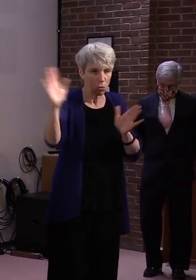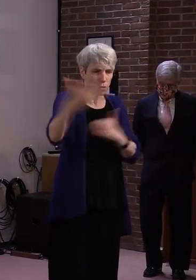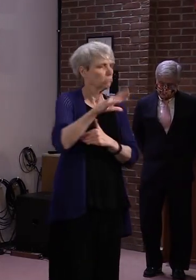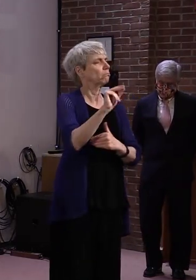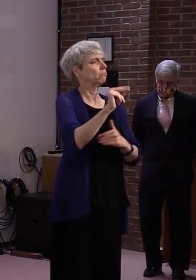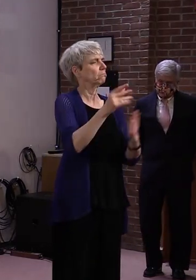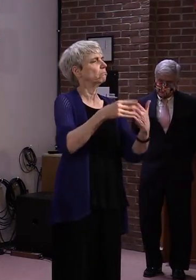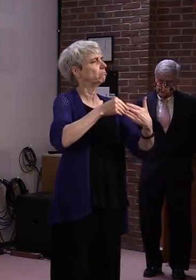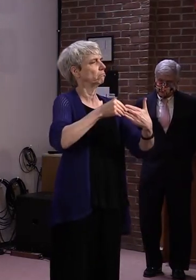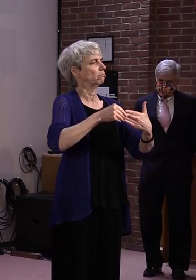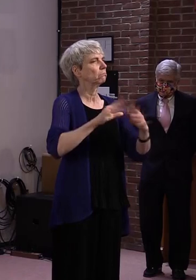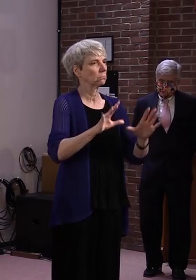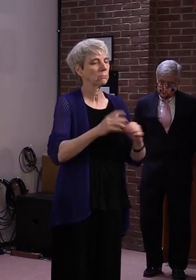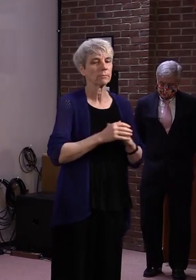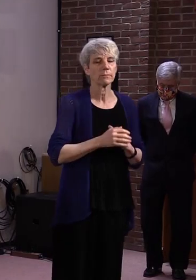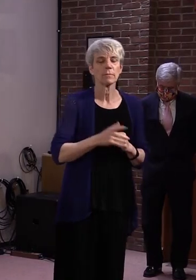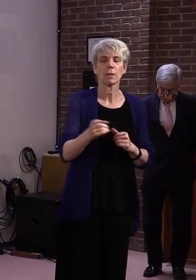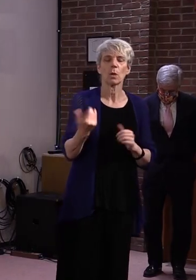And when, again,